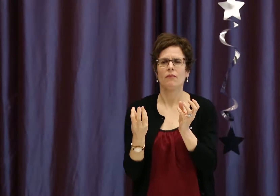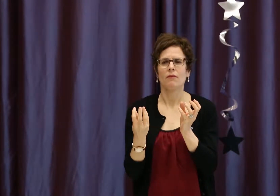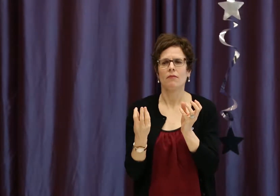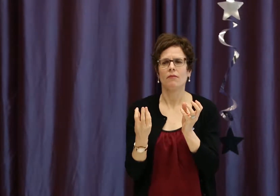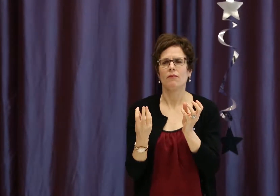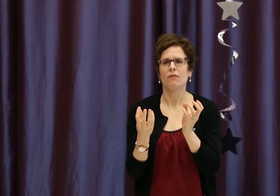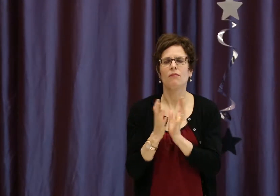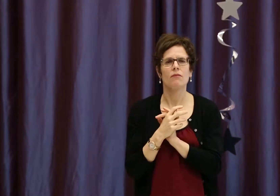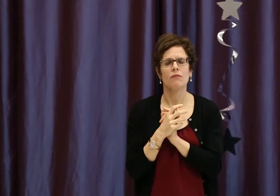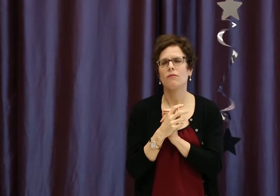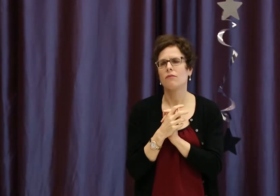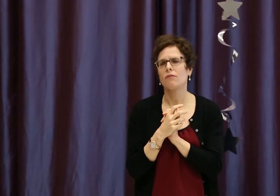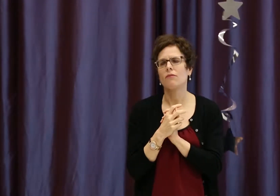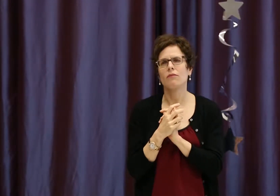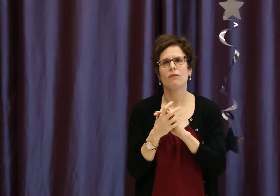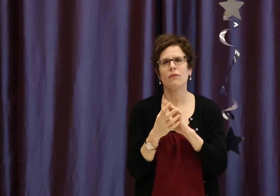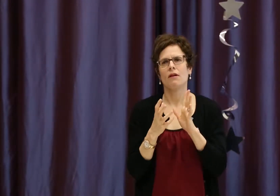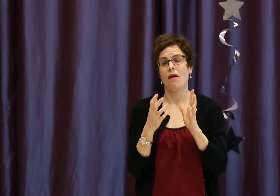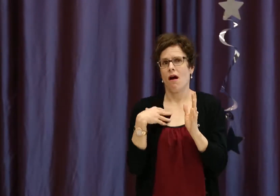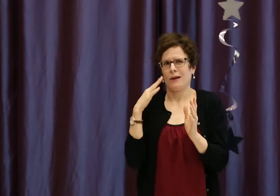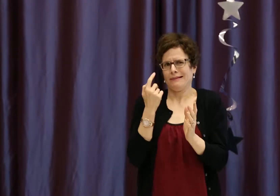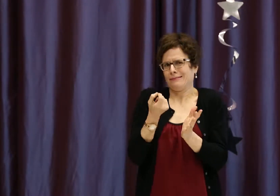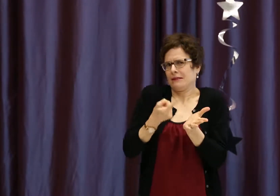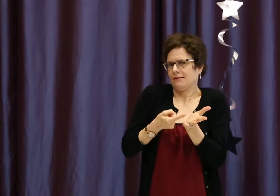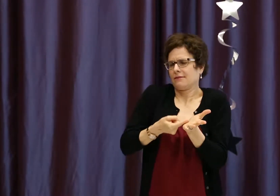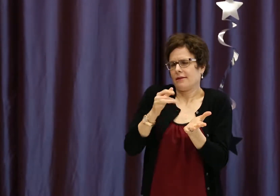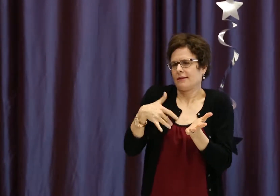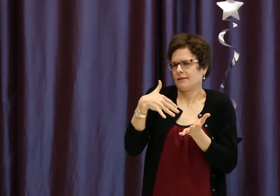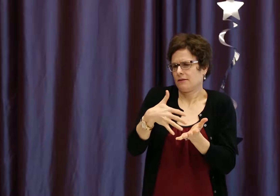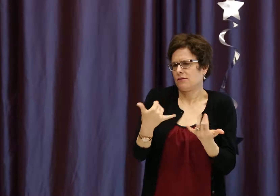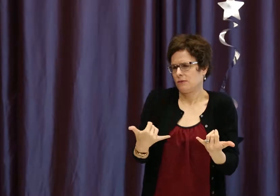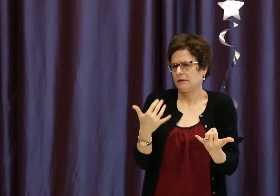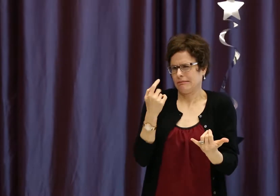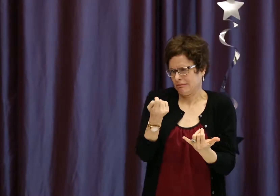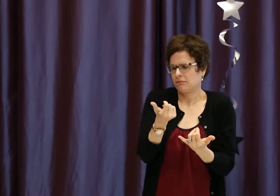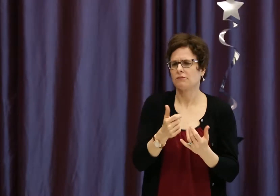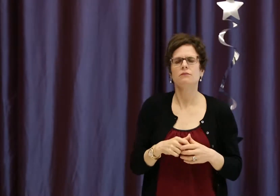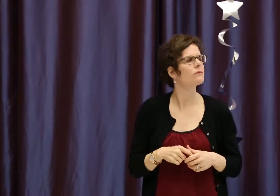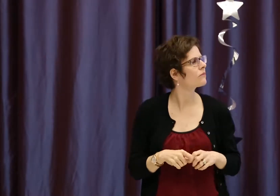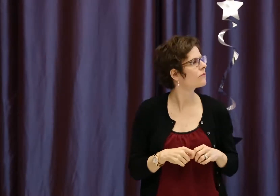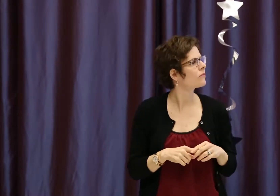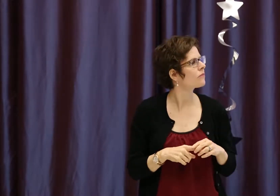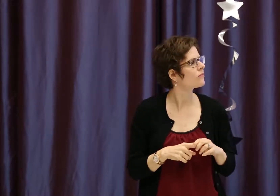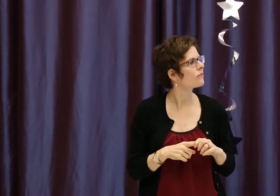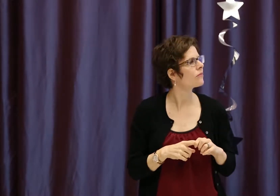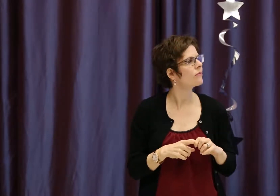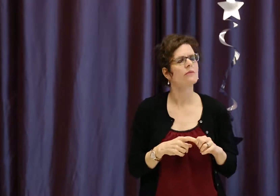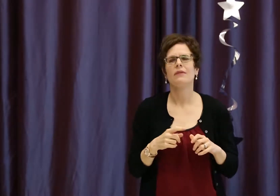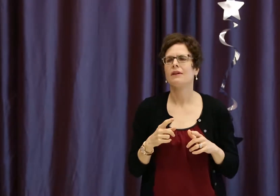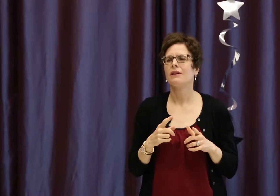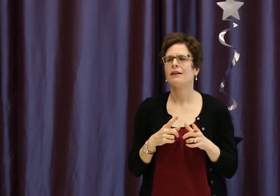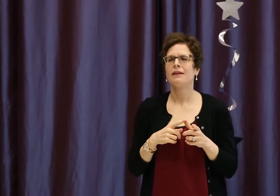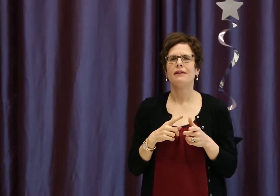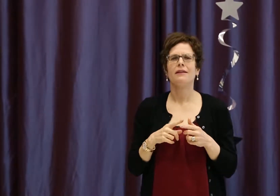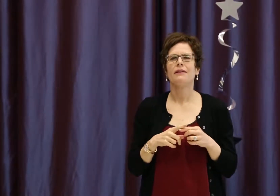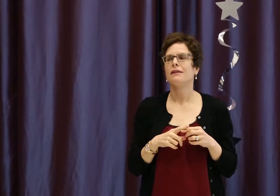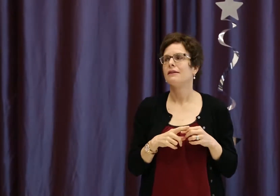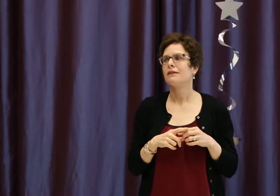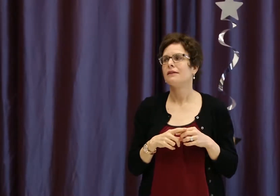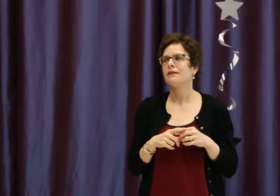children in ASL. The ASL shared reading program. I will touch upon that study briefly throughout my talk this morning.